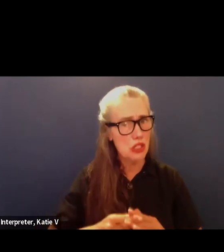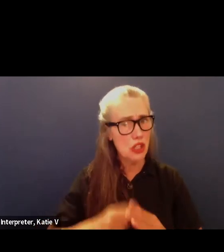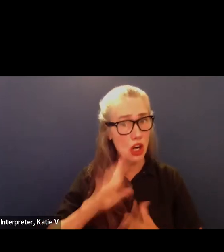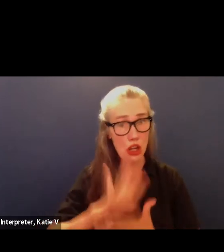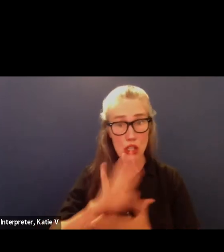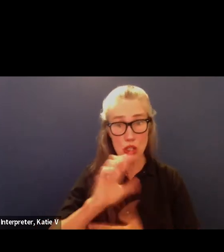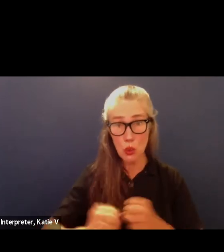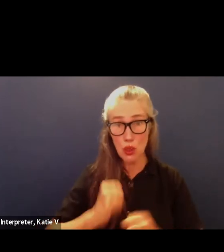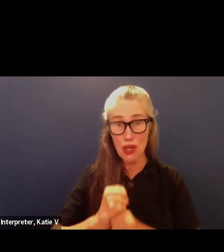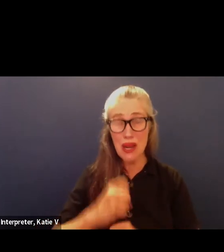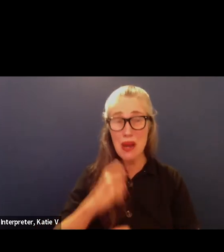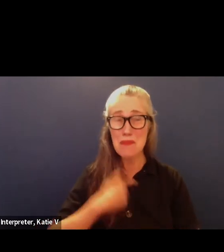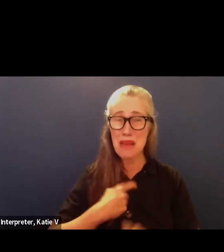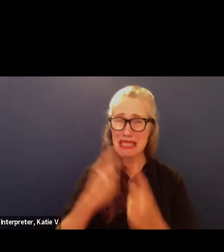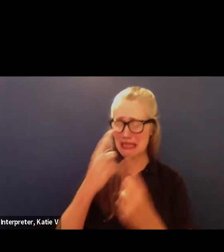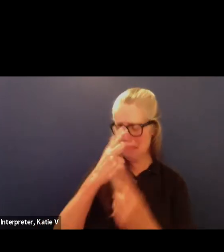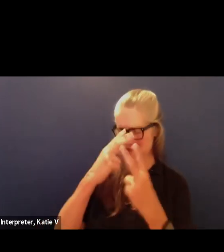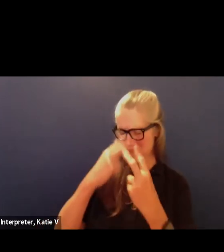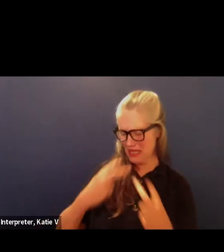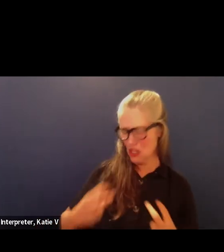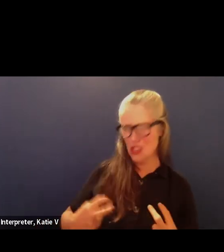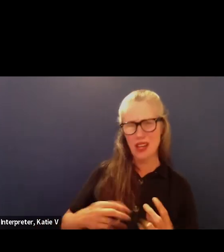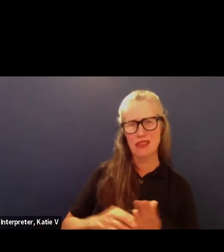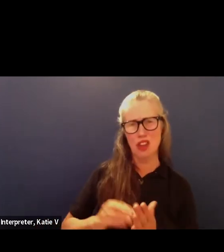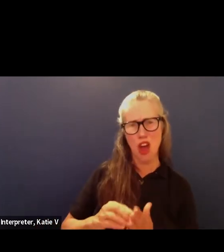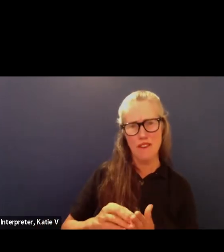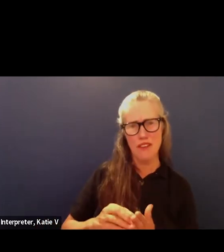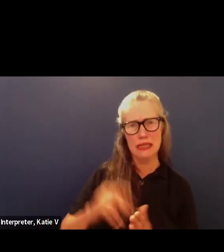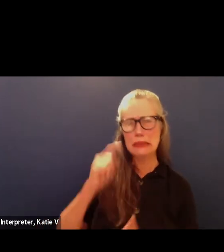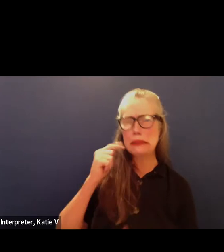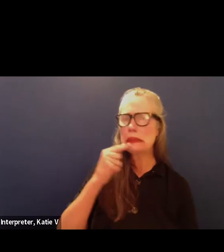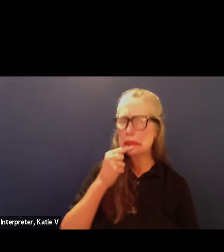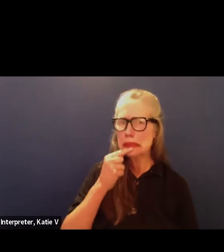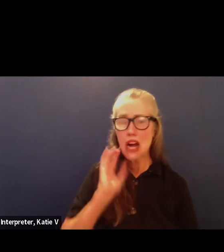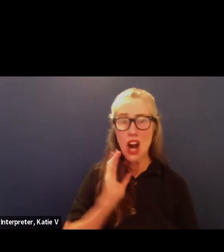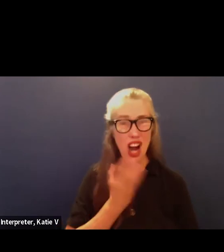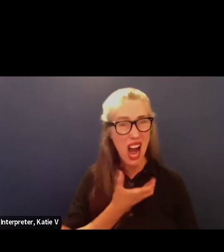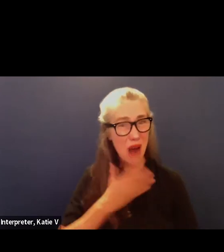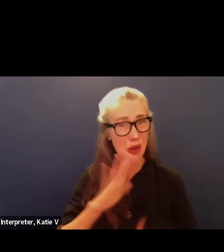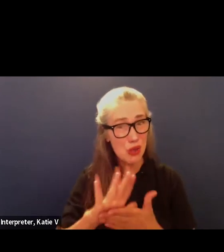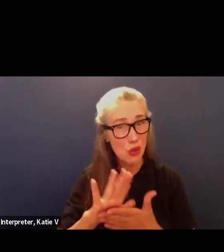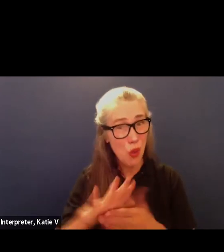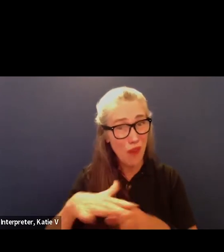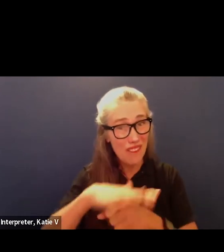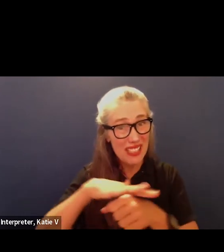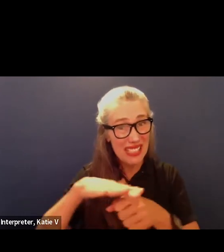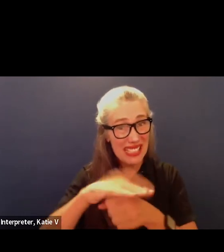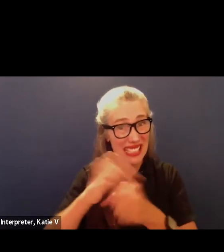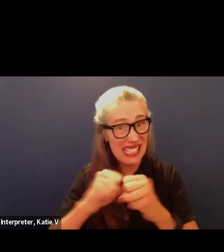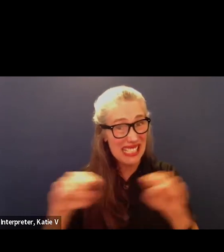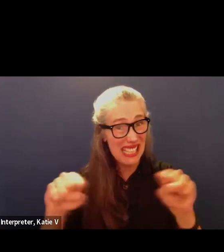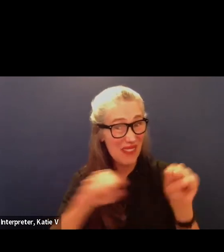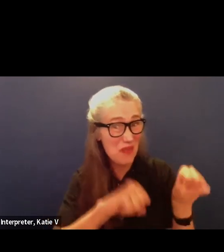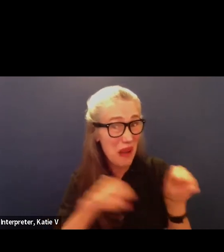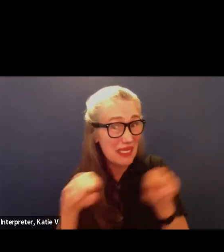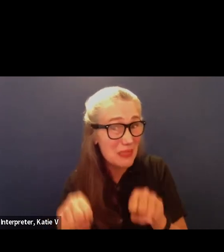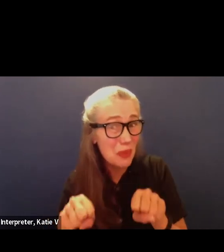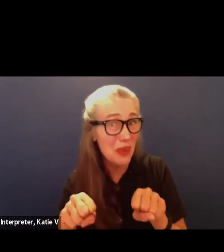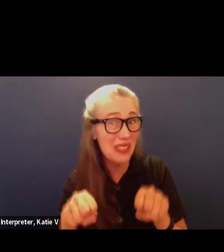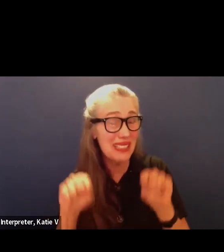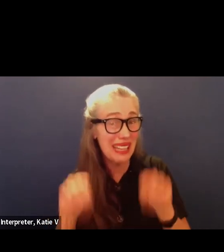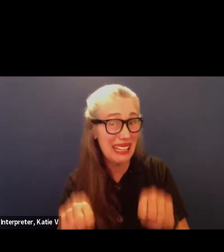we have to ask ourselves often and deeply are our school facilities as safe as they can be